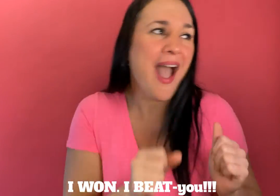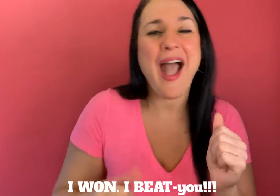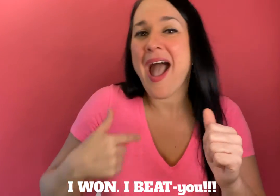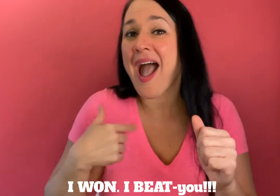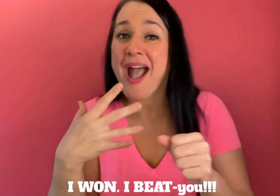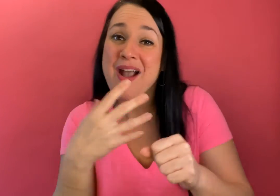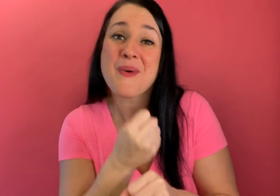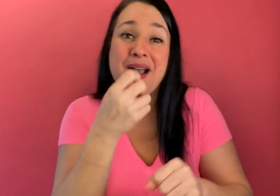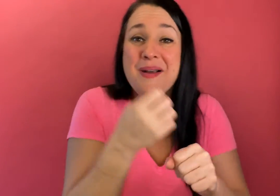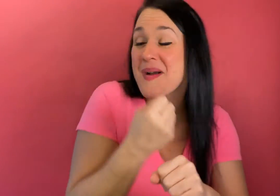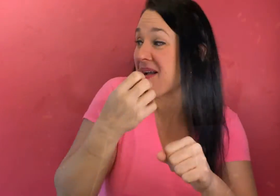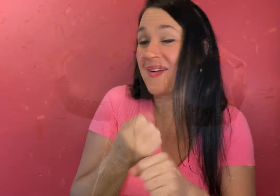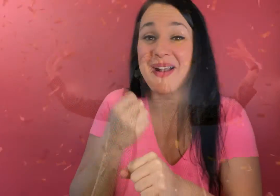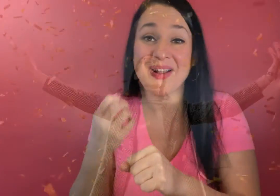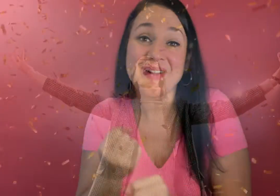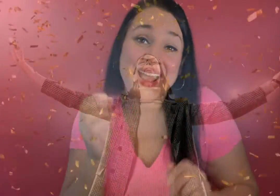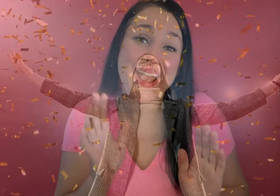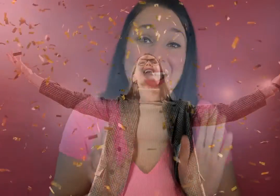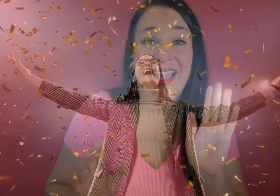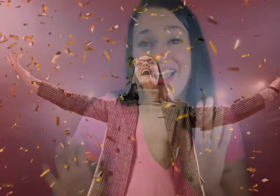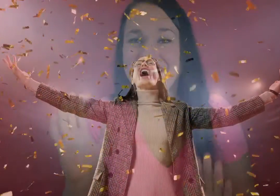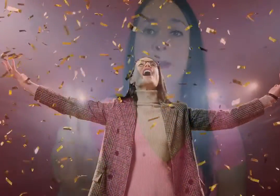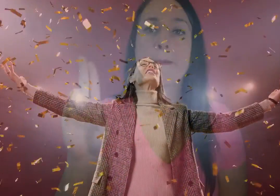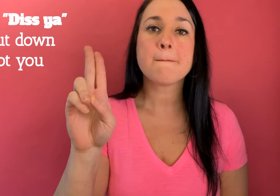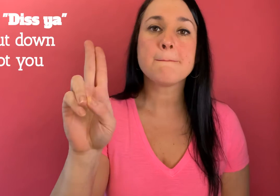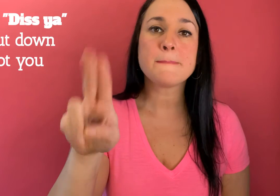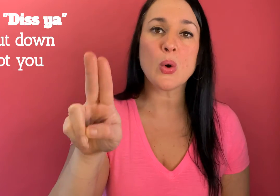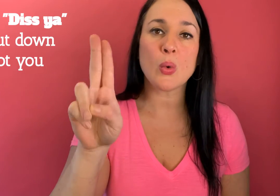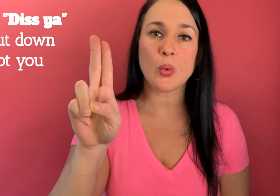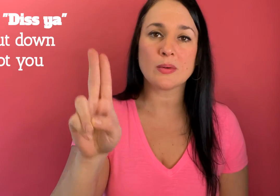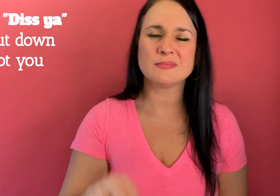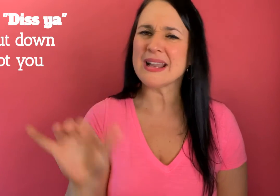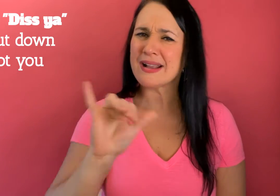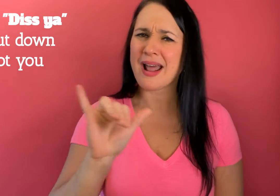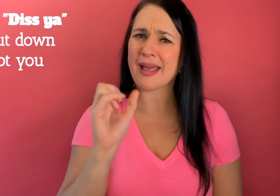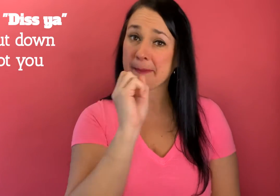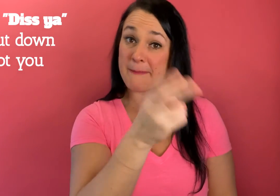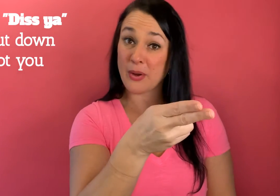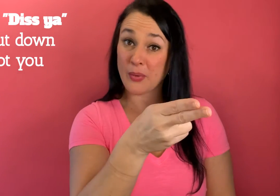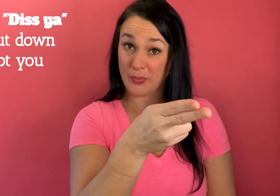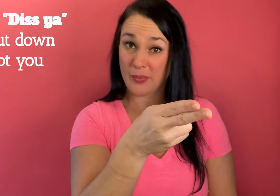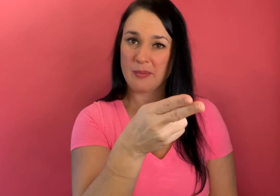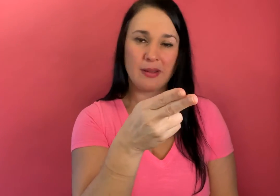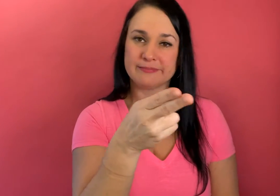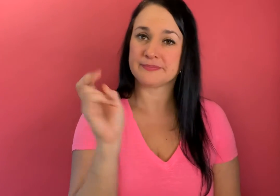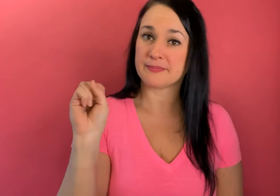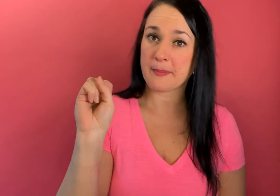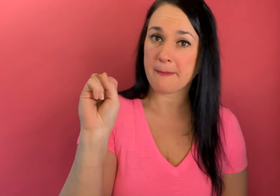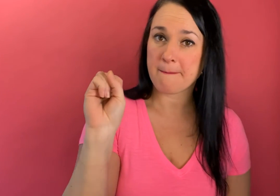yeah yeah doing the winning dance oh yeah dis yes or dis on you it's kind of like i beat you but